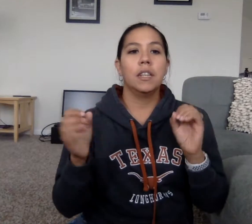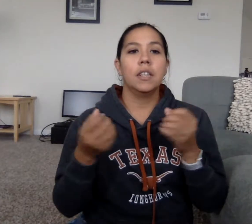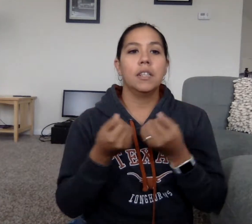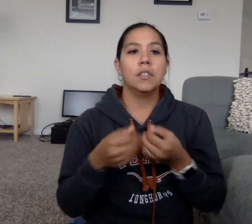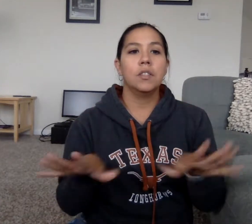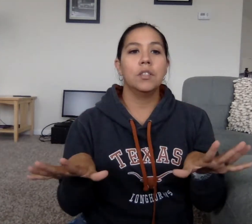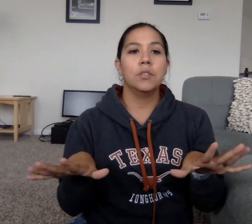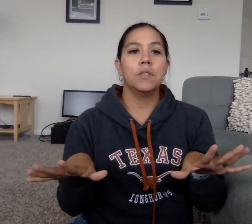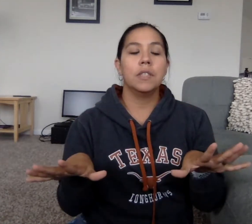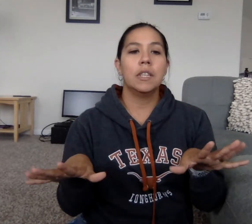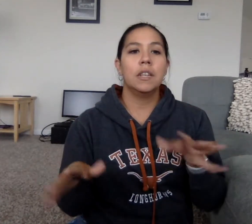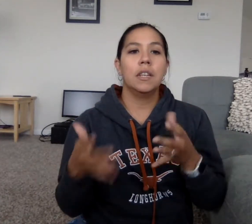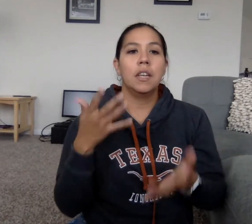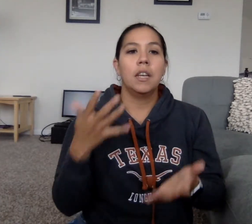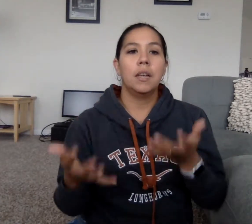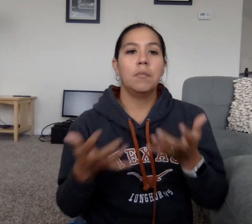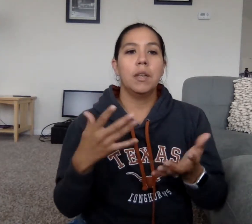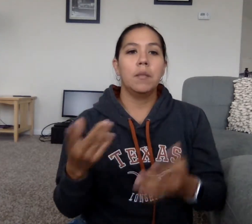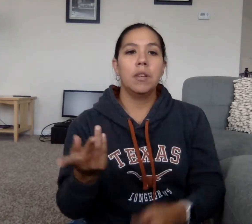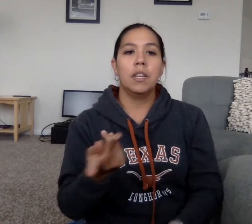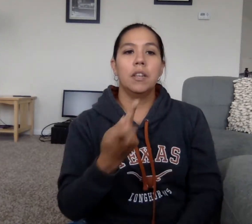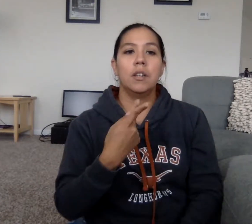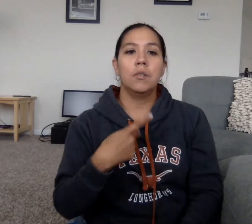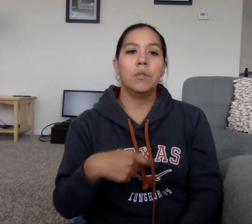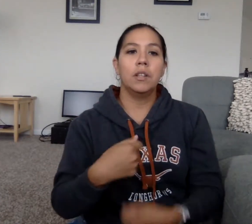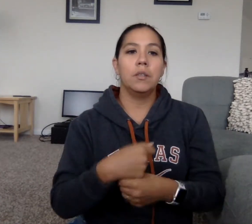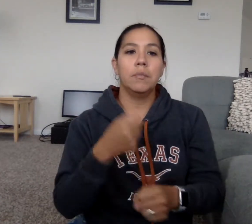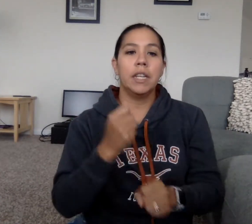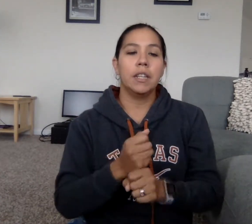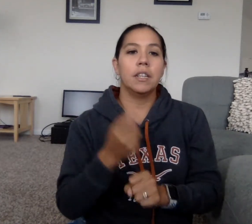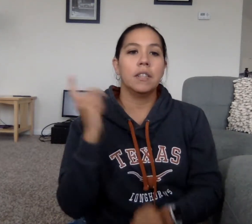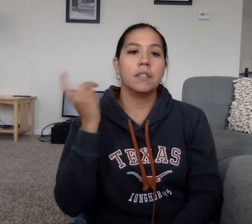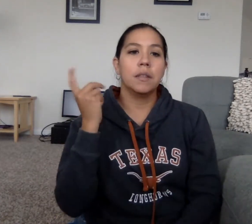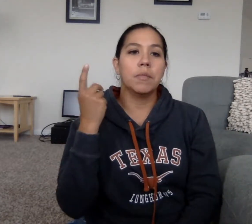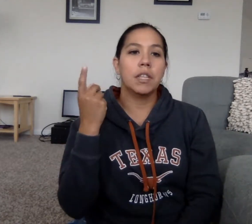to lose. Maybe we'll make something.